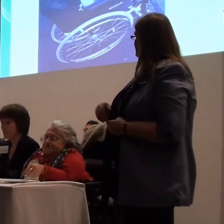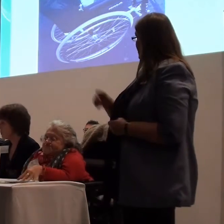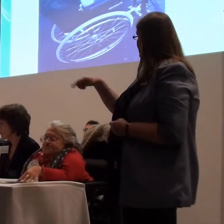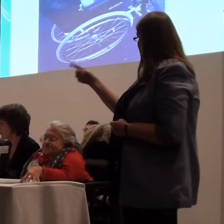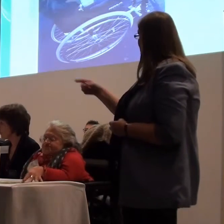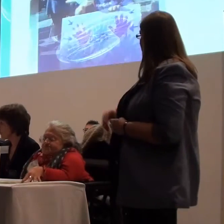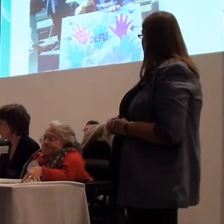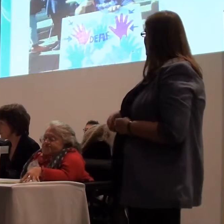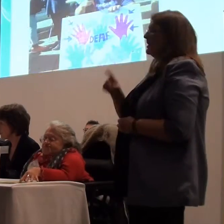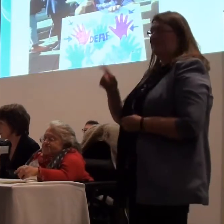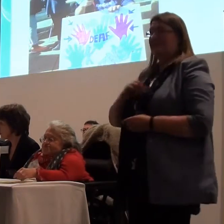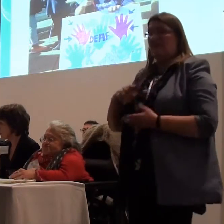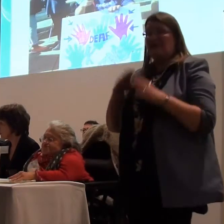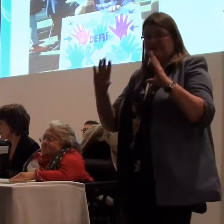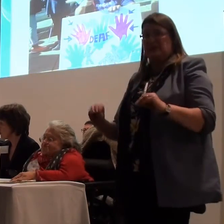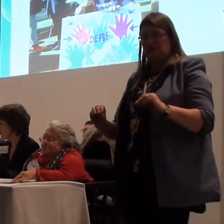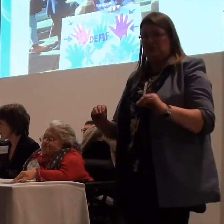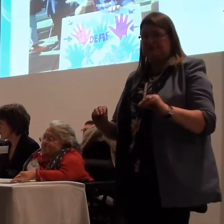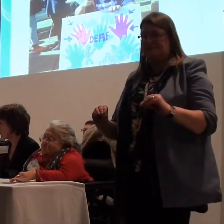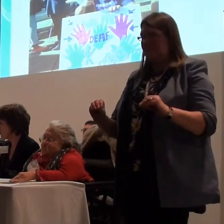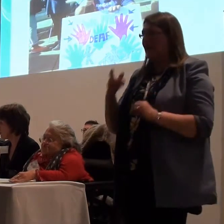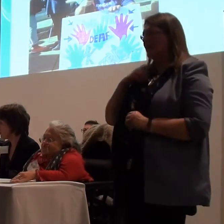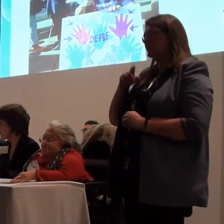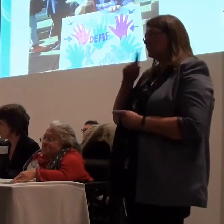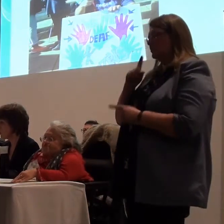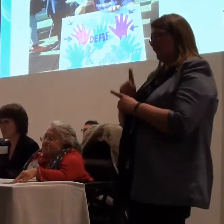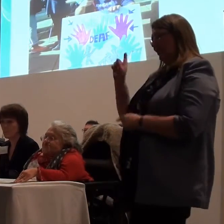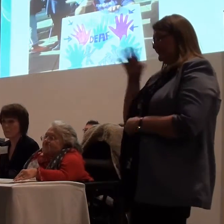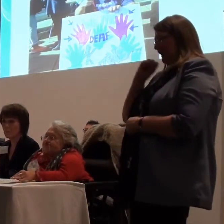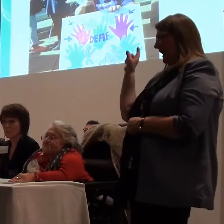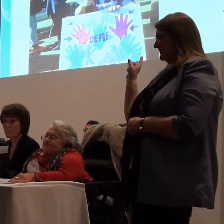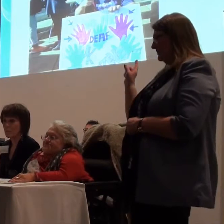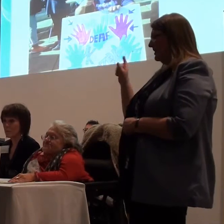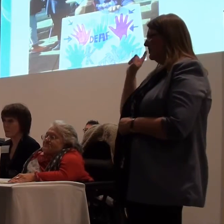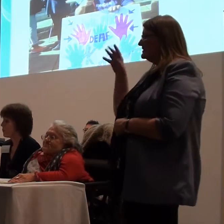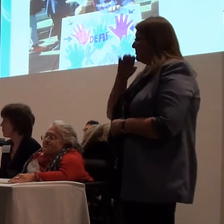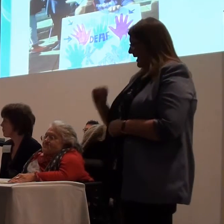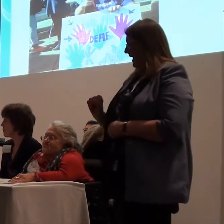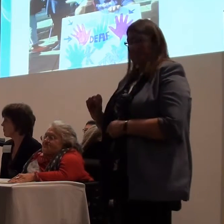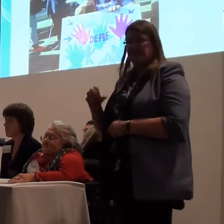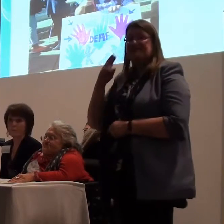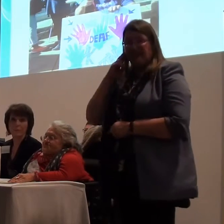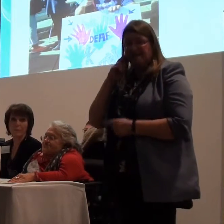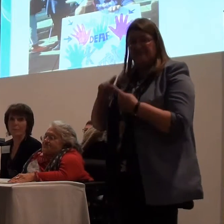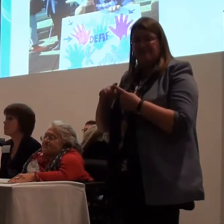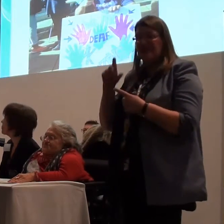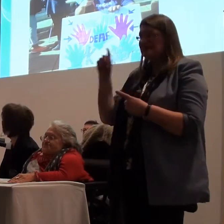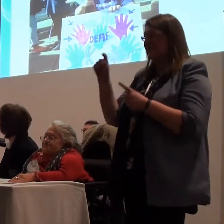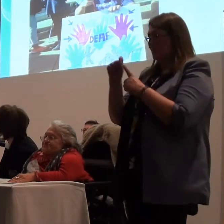Yeah. Before I finish. I just want to talk about this man. He's deaf.